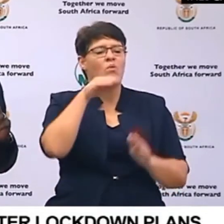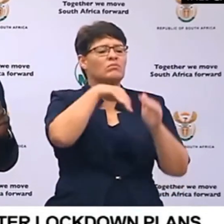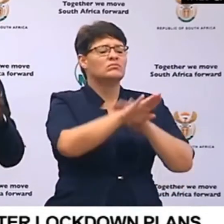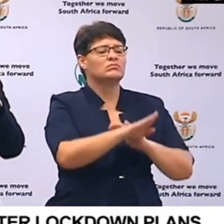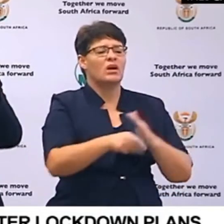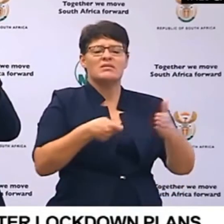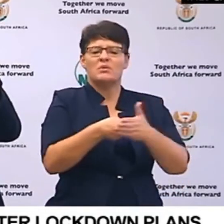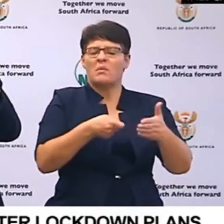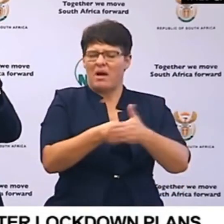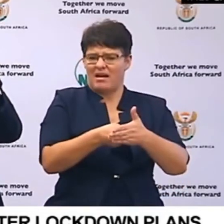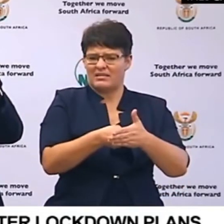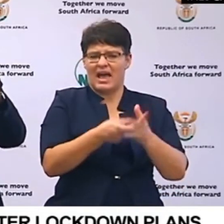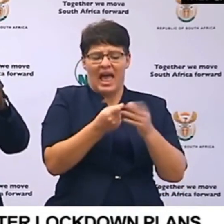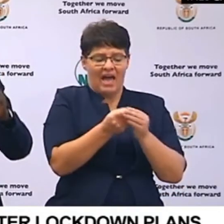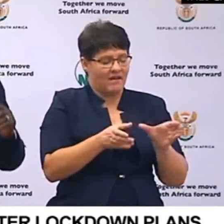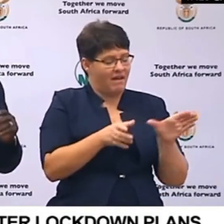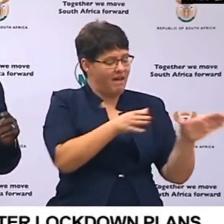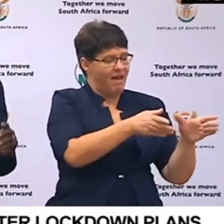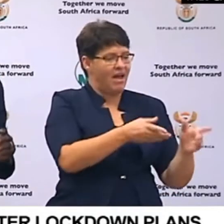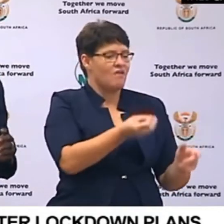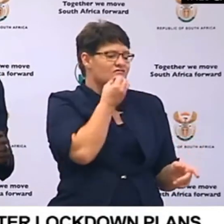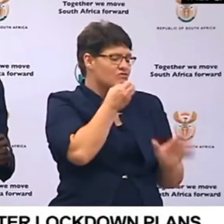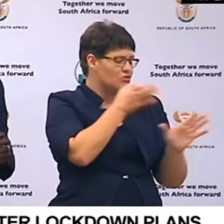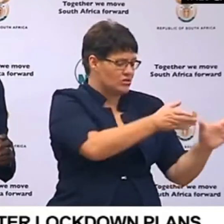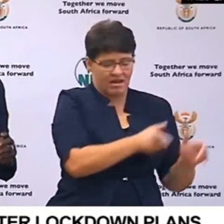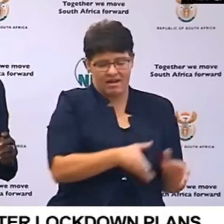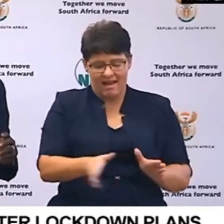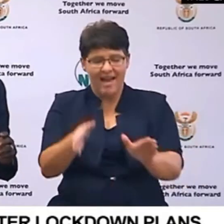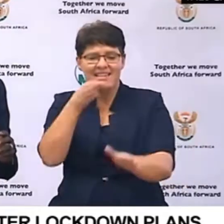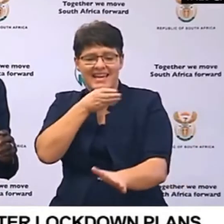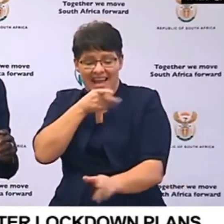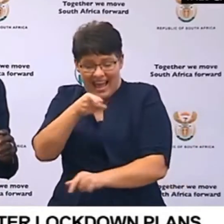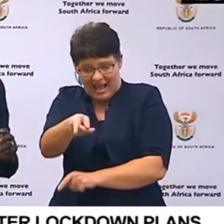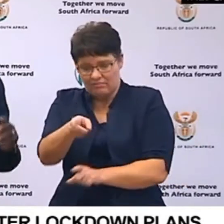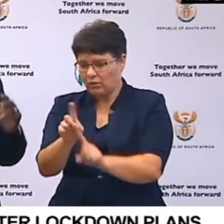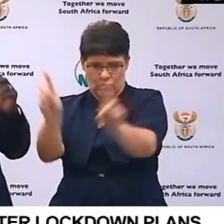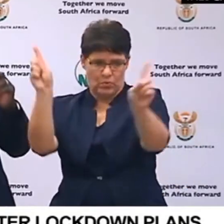these supermarkets there are portions that sell liquor they shall not